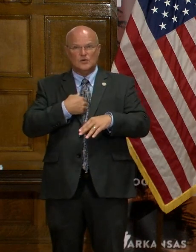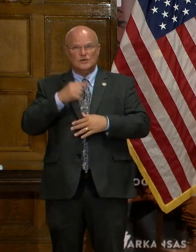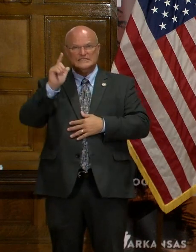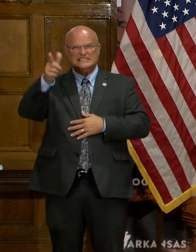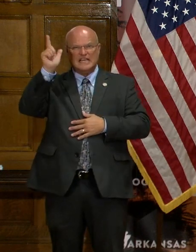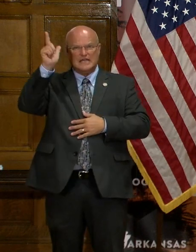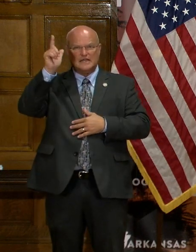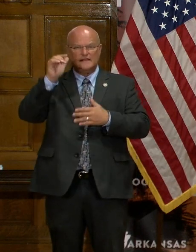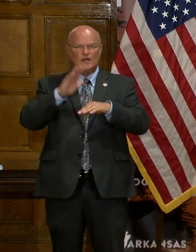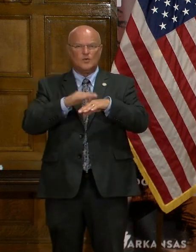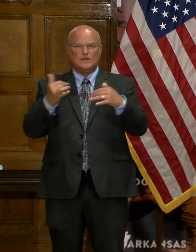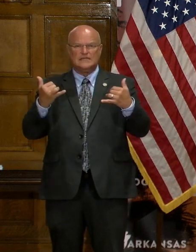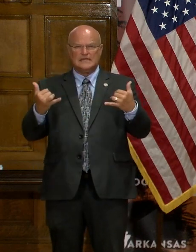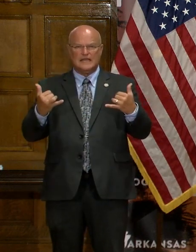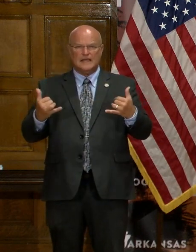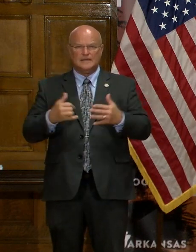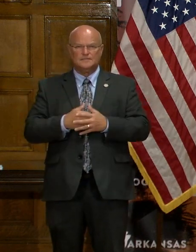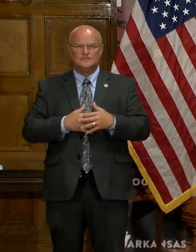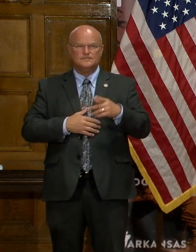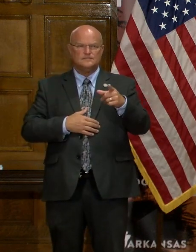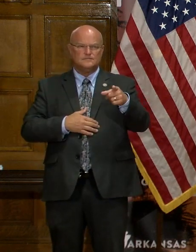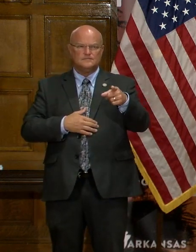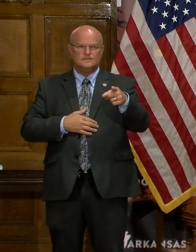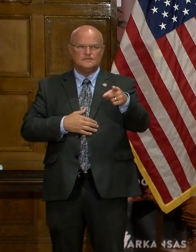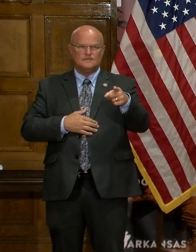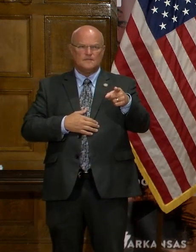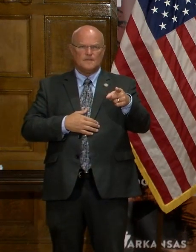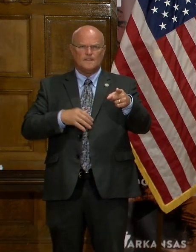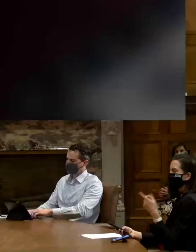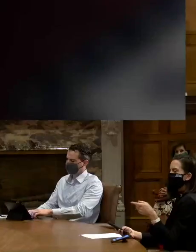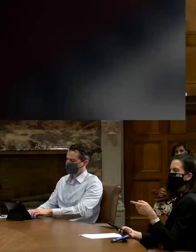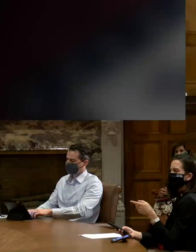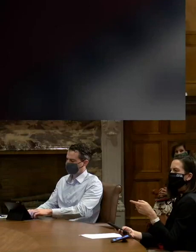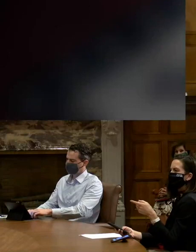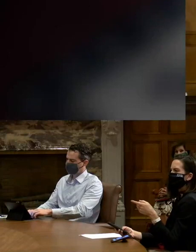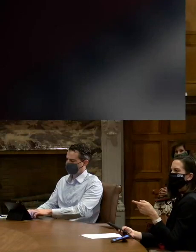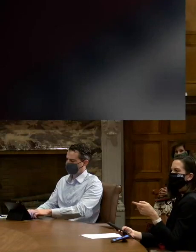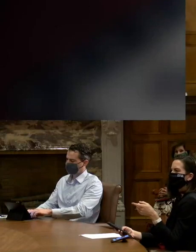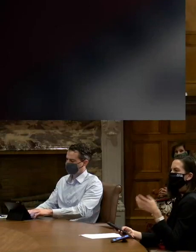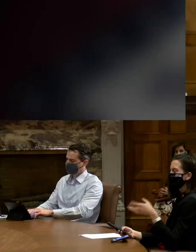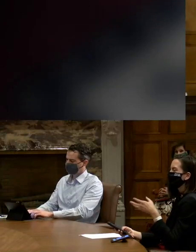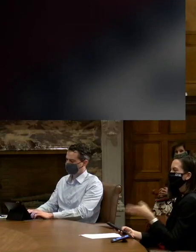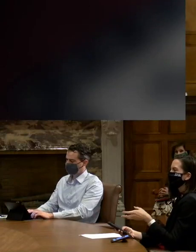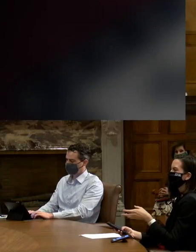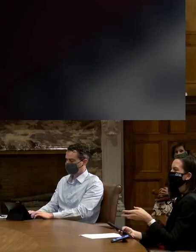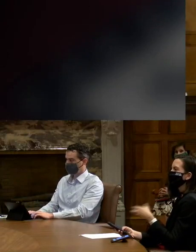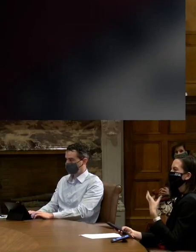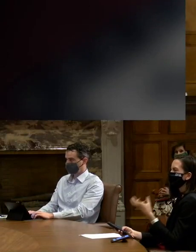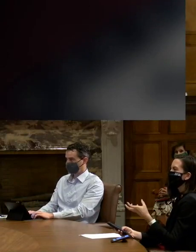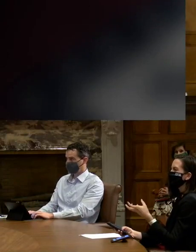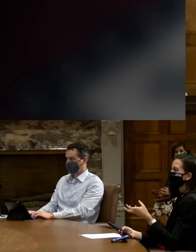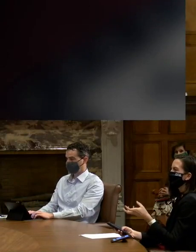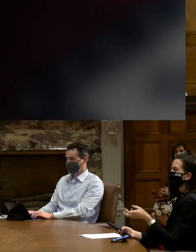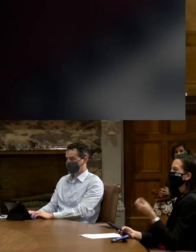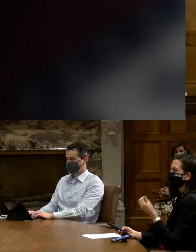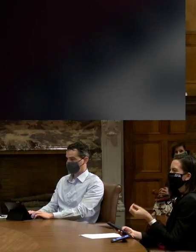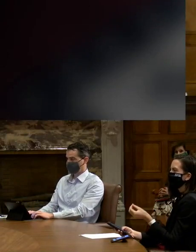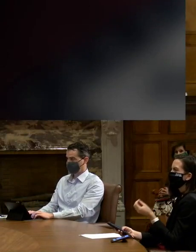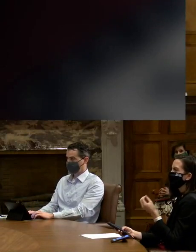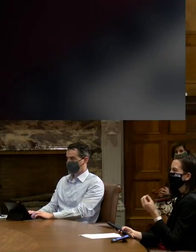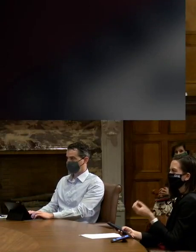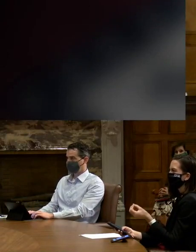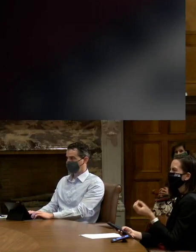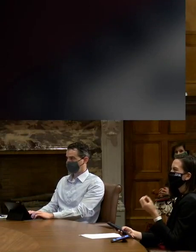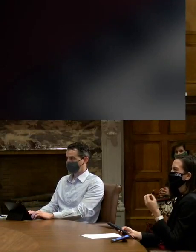today. Does the 50% of staff at that Earl School having to quarantine? Does that indicate a